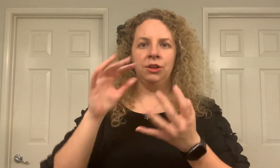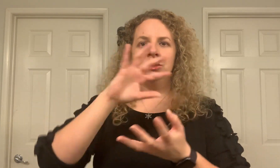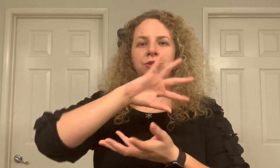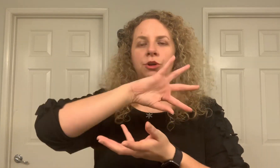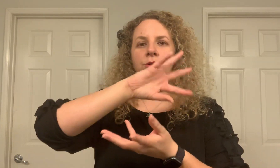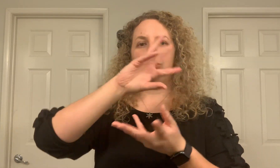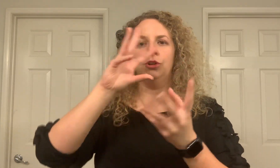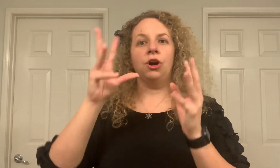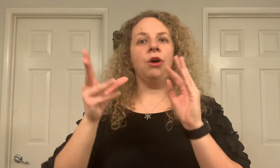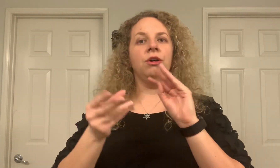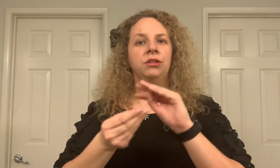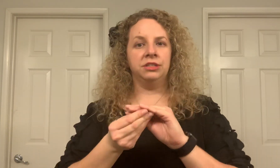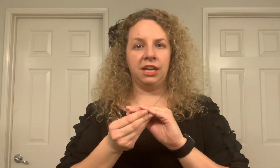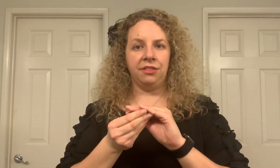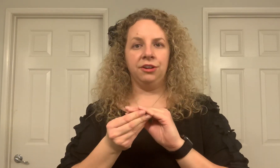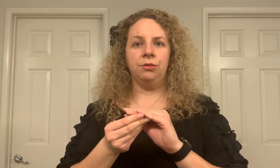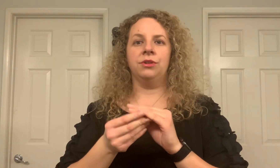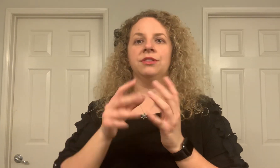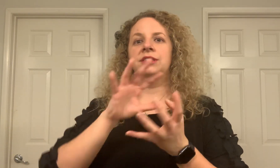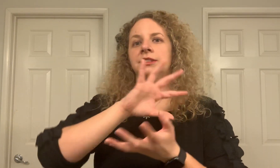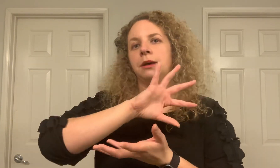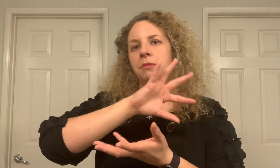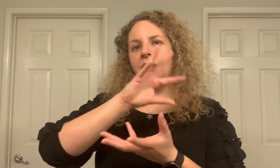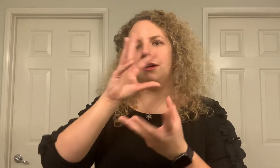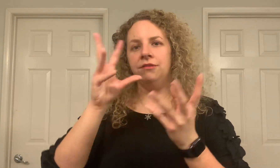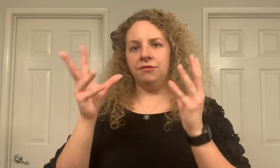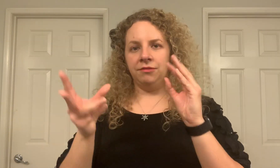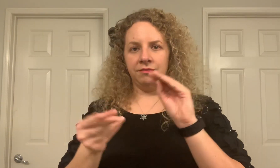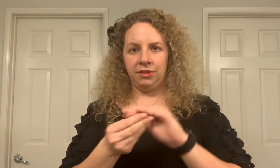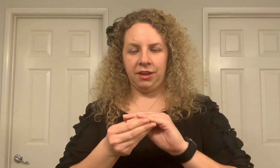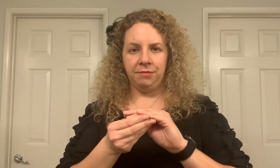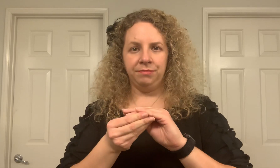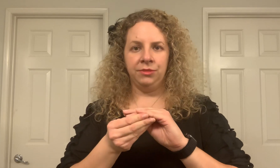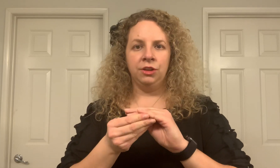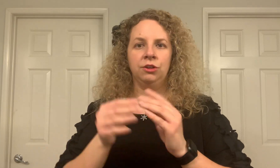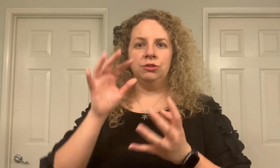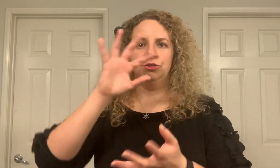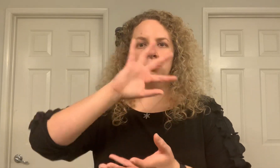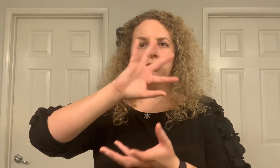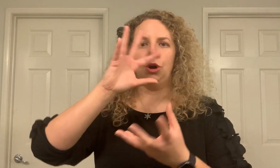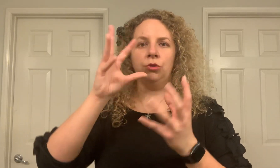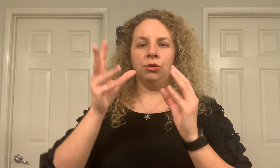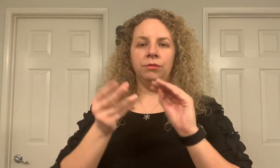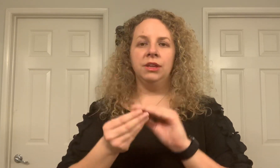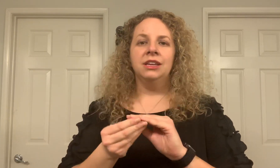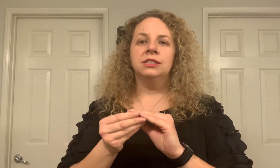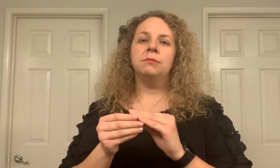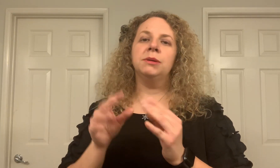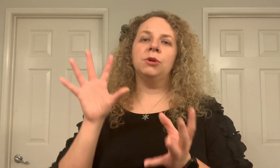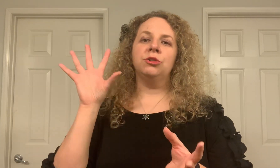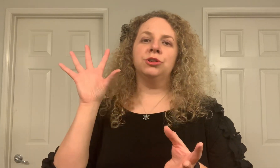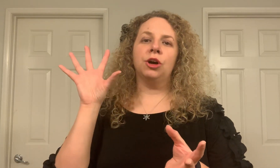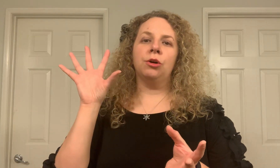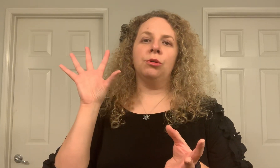total or all together or the sum of. Okay, so total. Some people also go